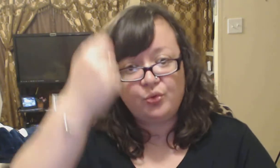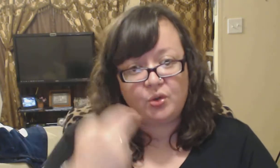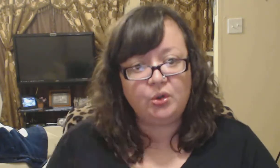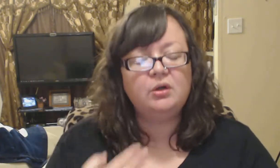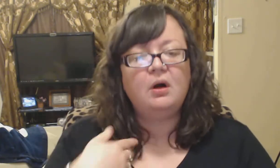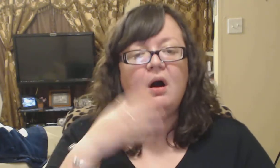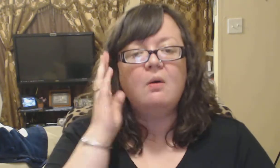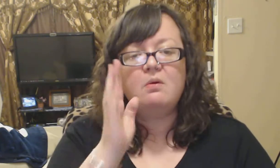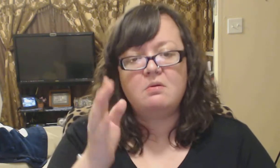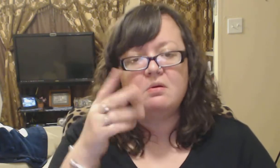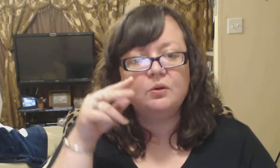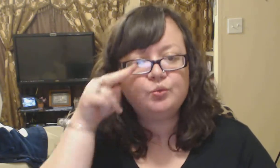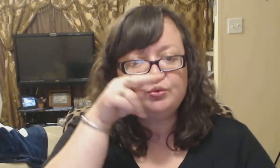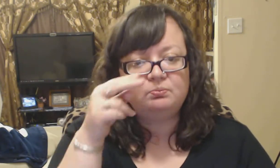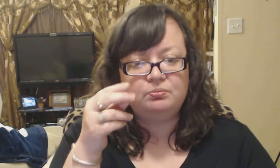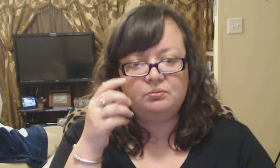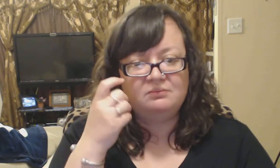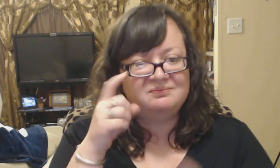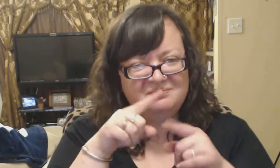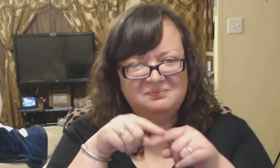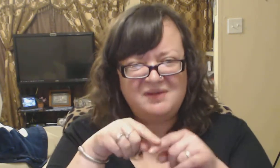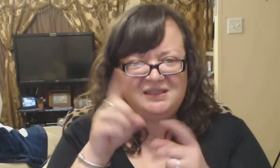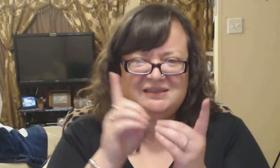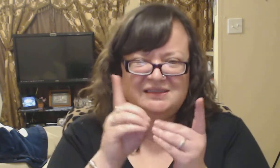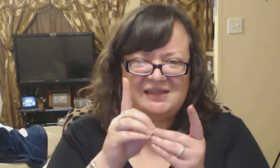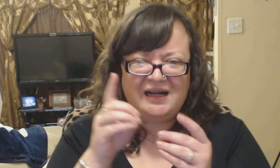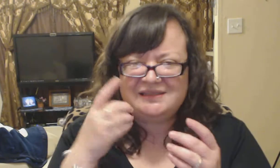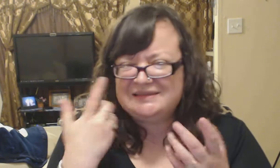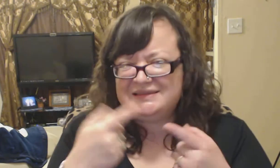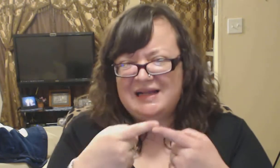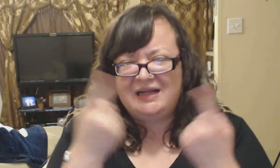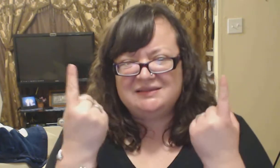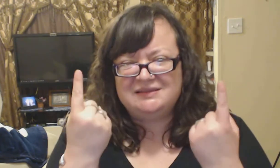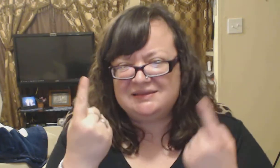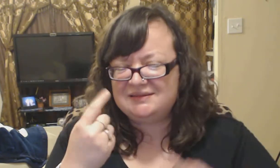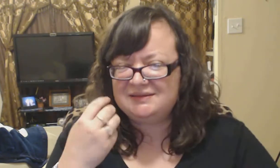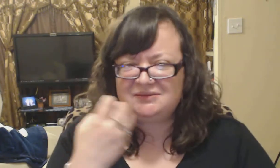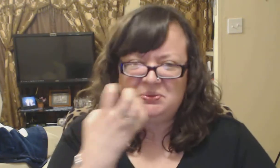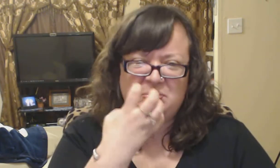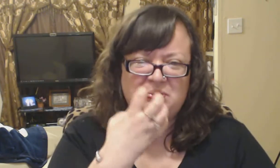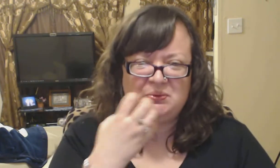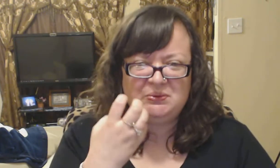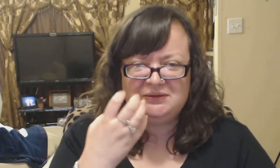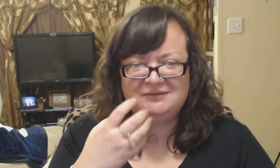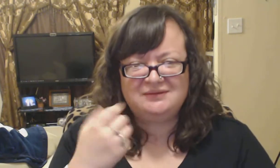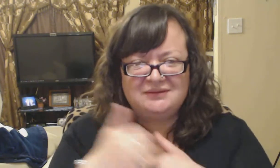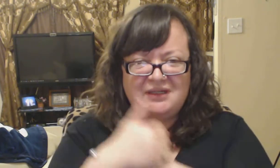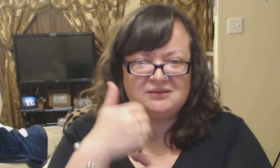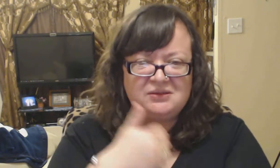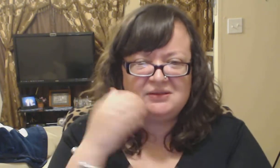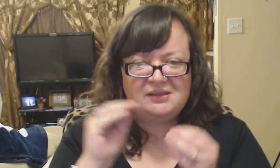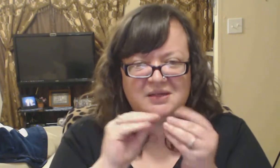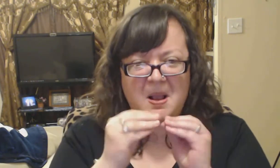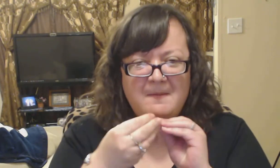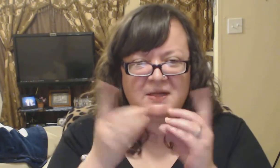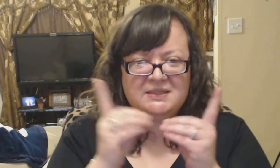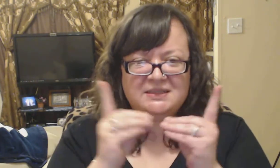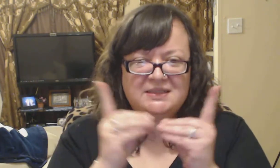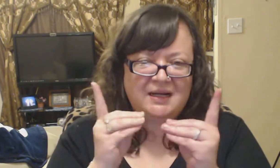When you're feeling Think about you, girl Give it to you, girl We never